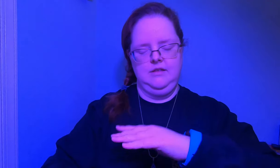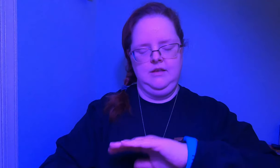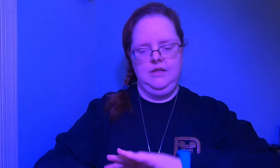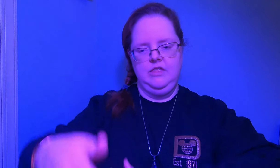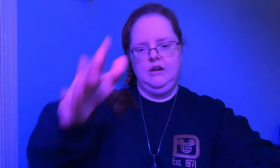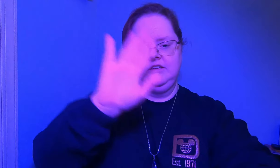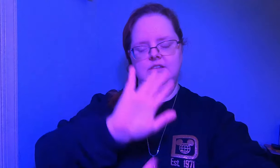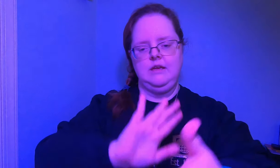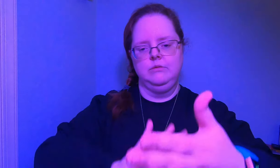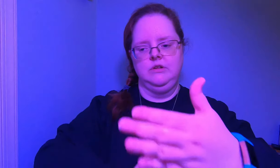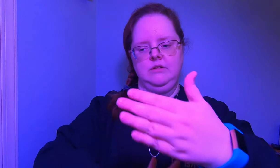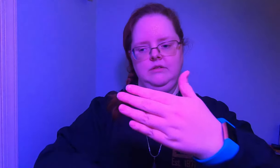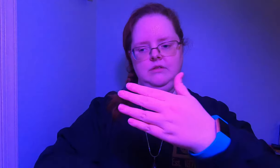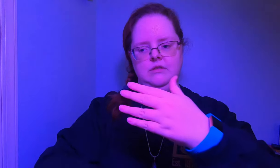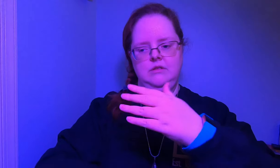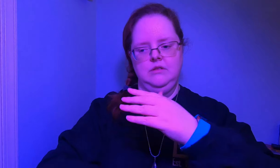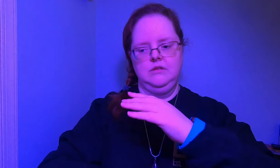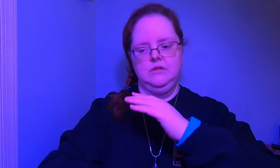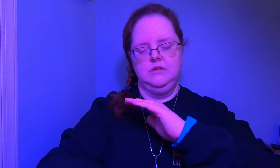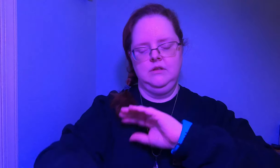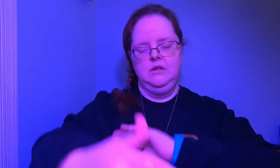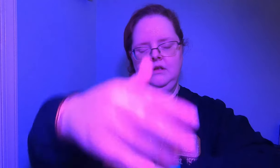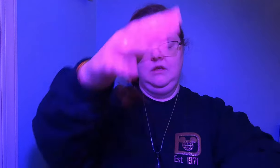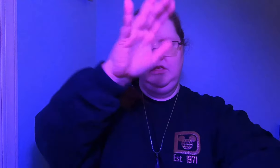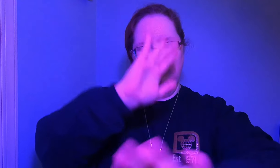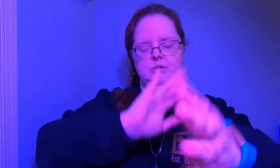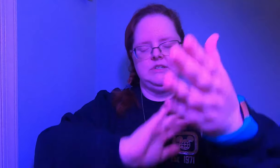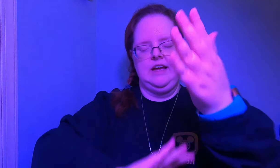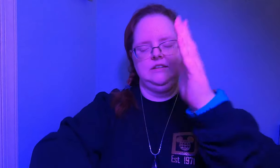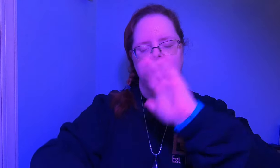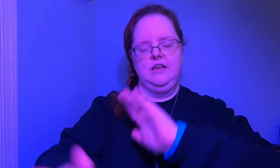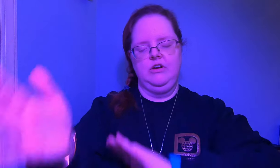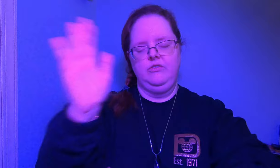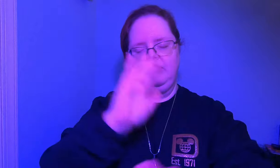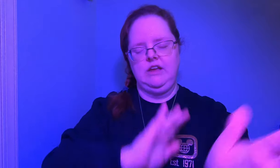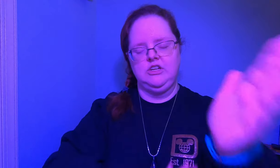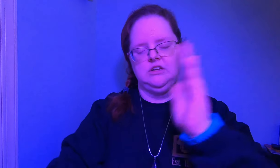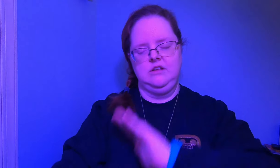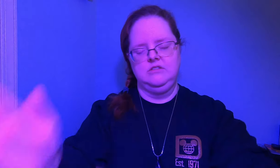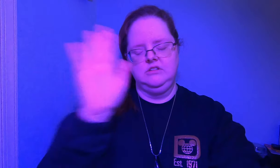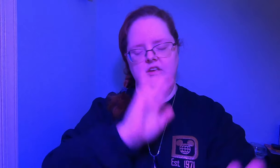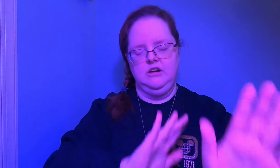they are stable they are protected and their foundation is secure